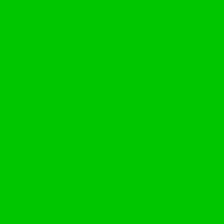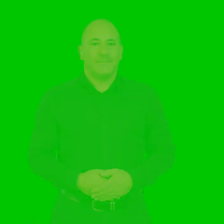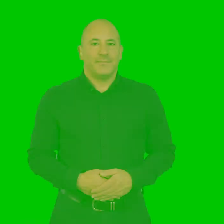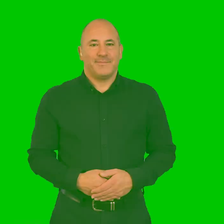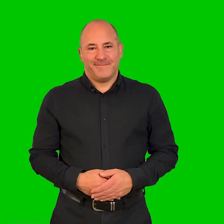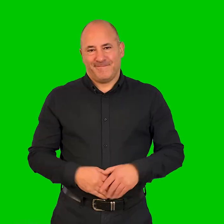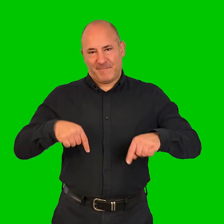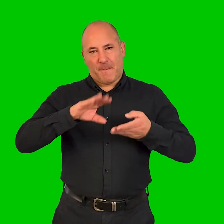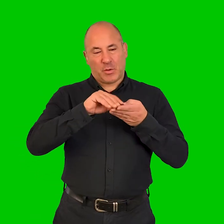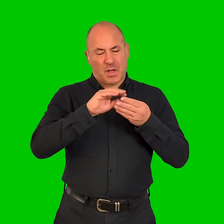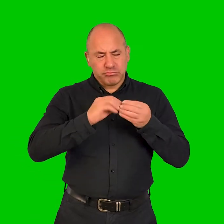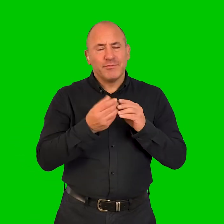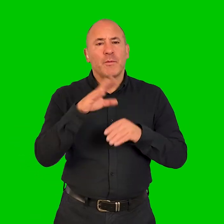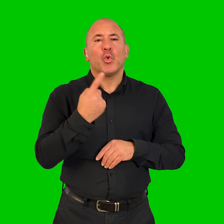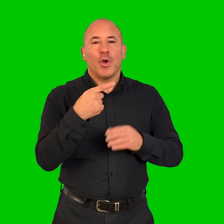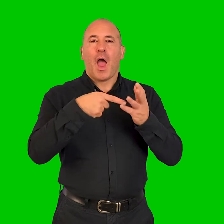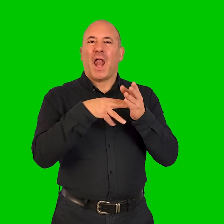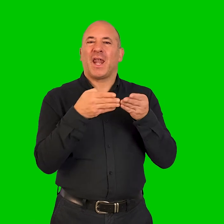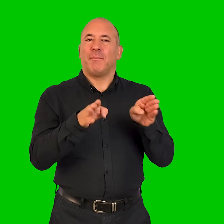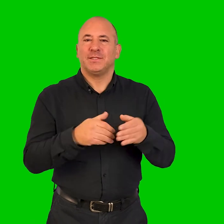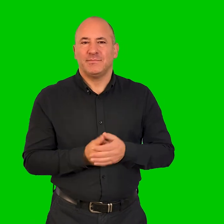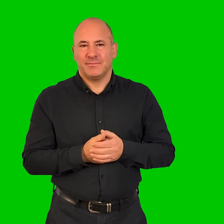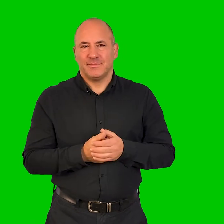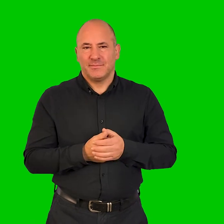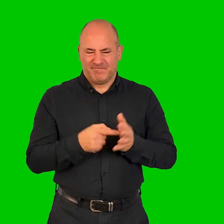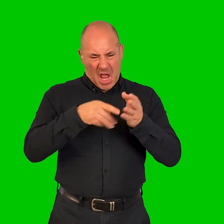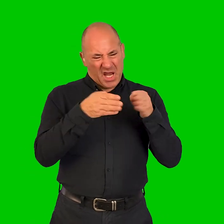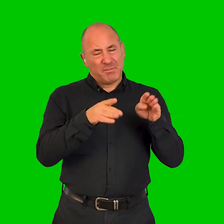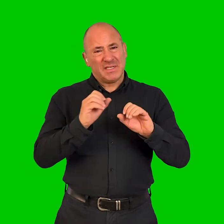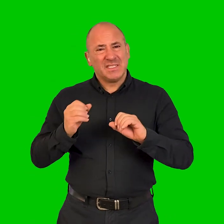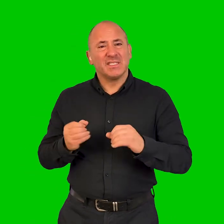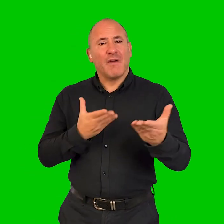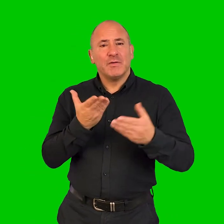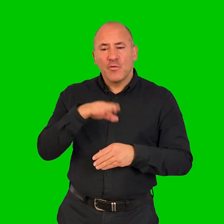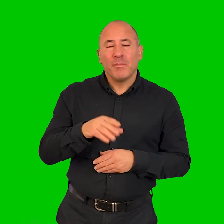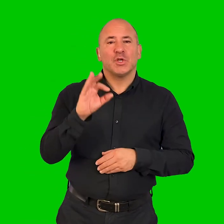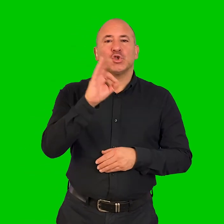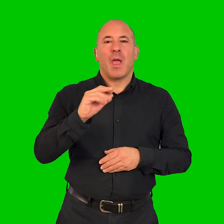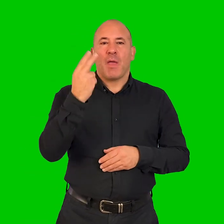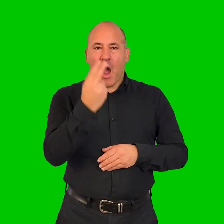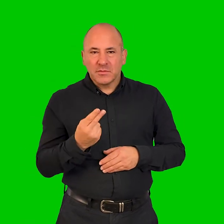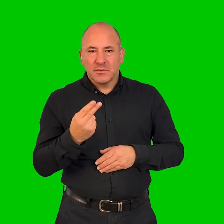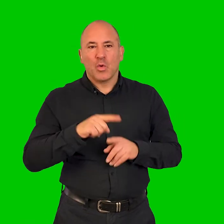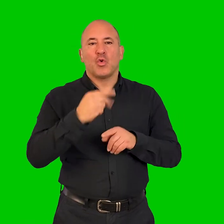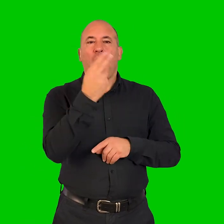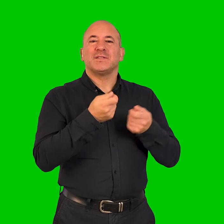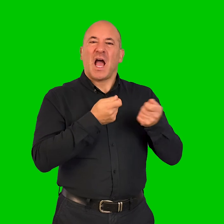This podcast has been produced by Unlimited. Unlimited is delivered by Shape Arts and Arts Admin